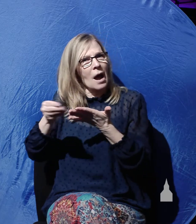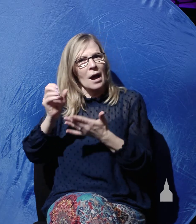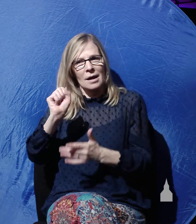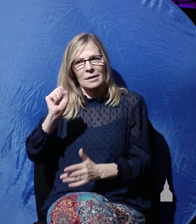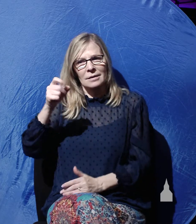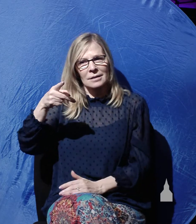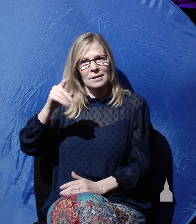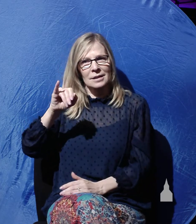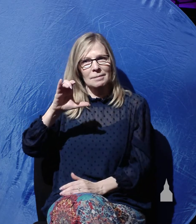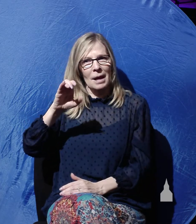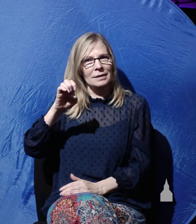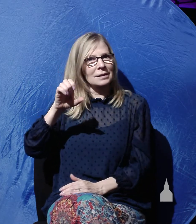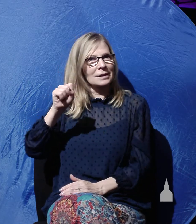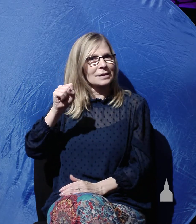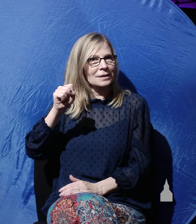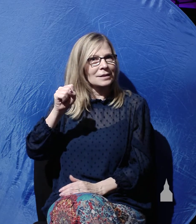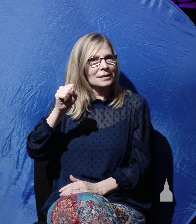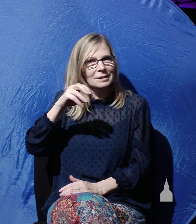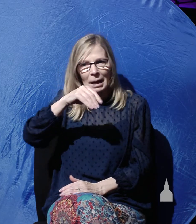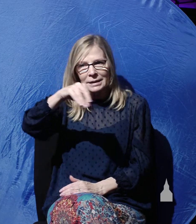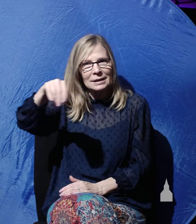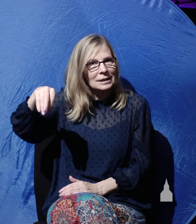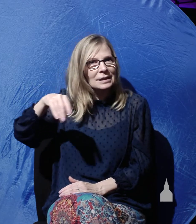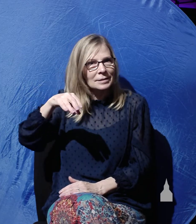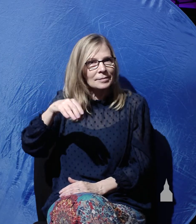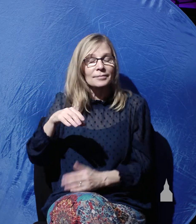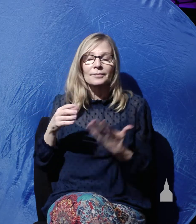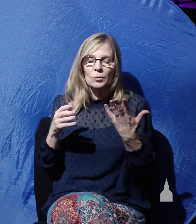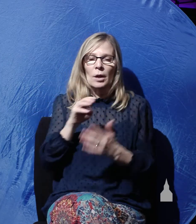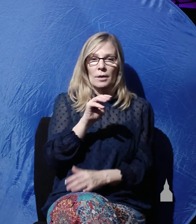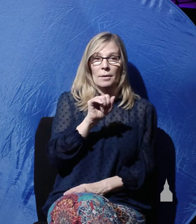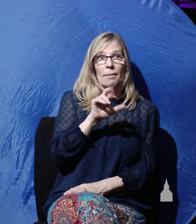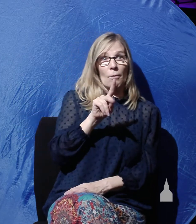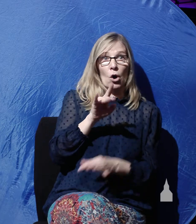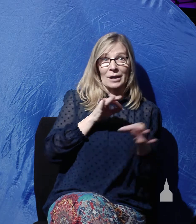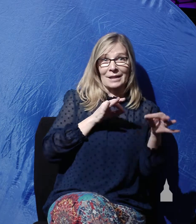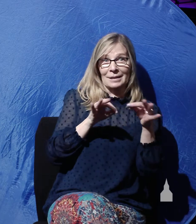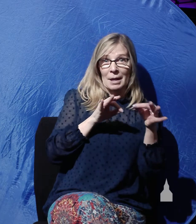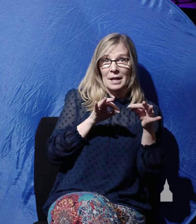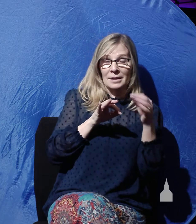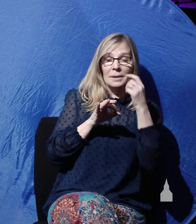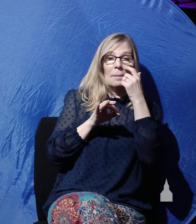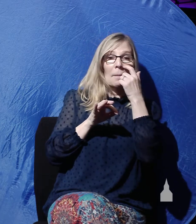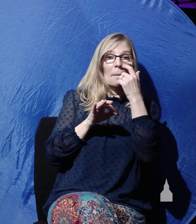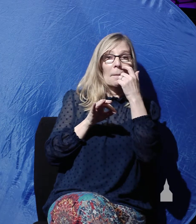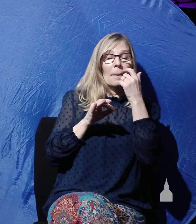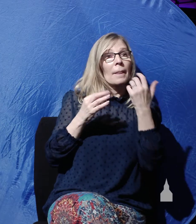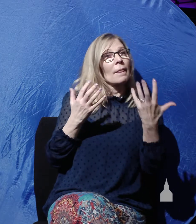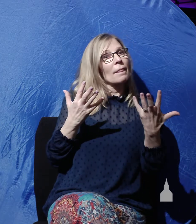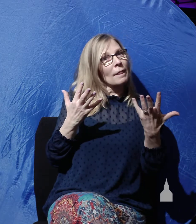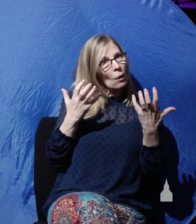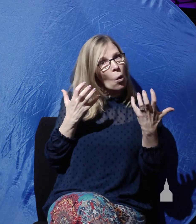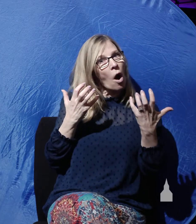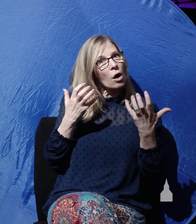Mark tells us in the opening verse of chapter 16, right at the end, that they might come and anoint him.